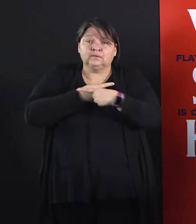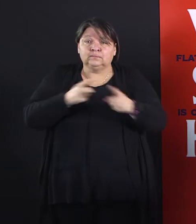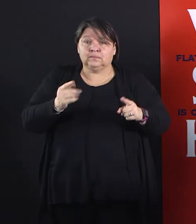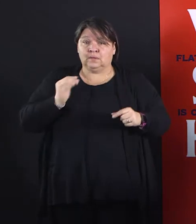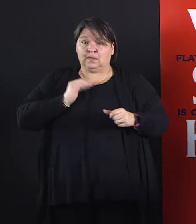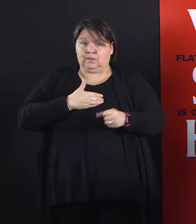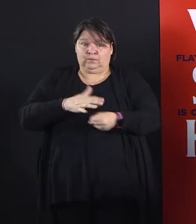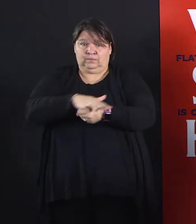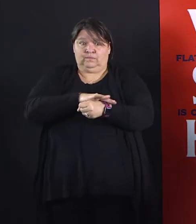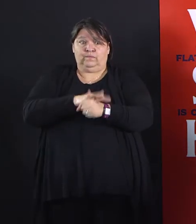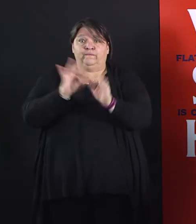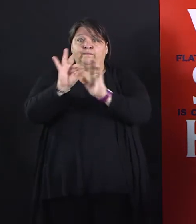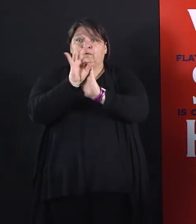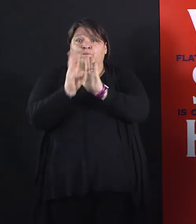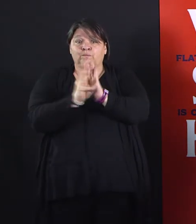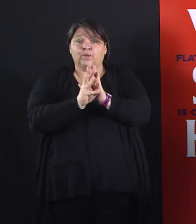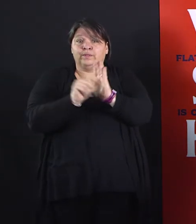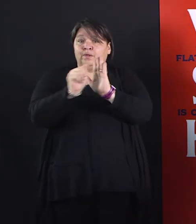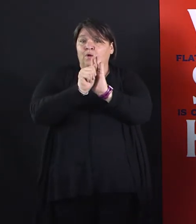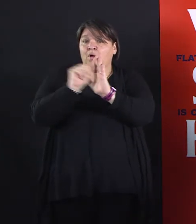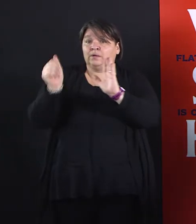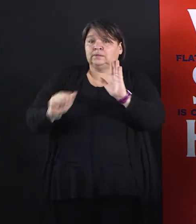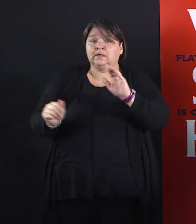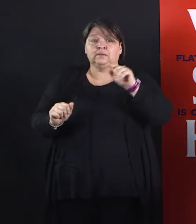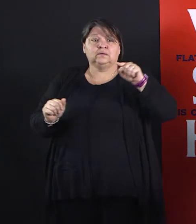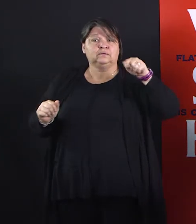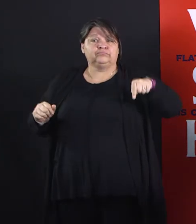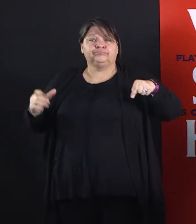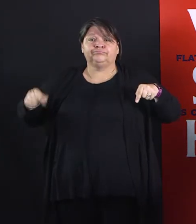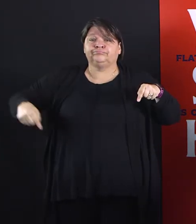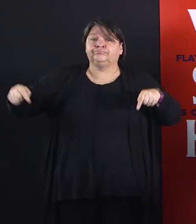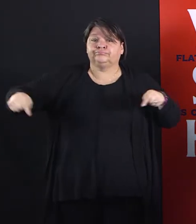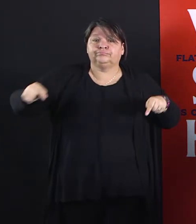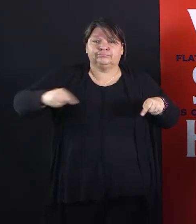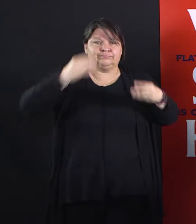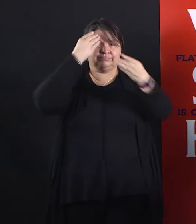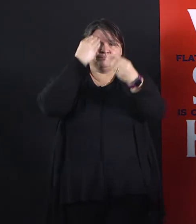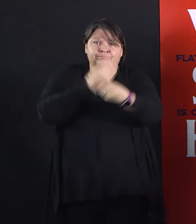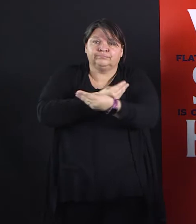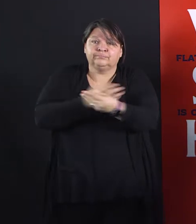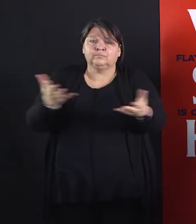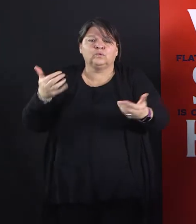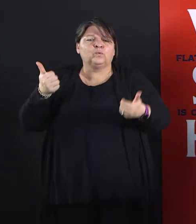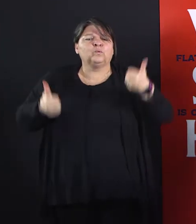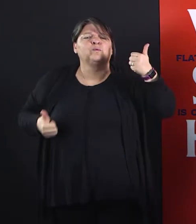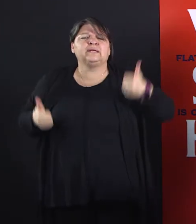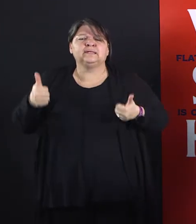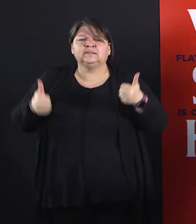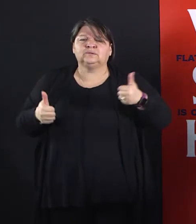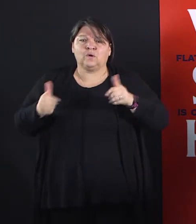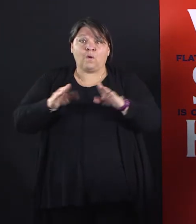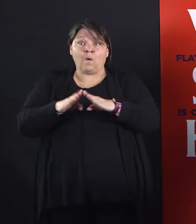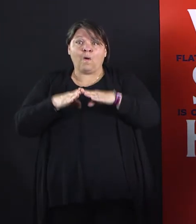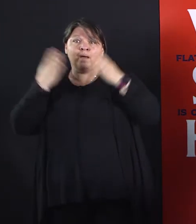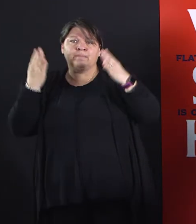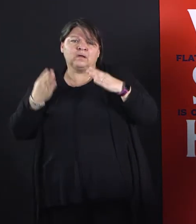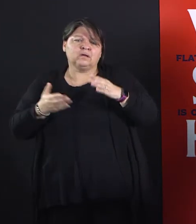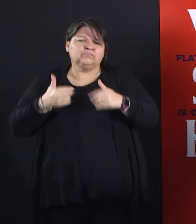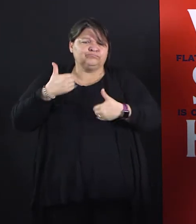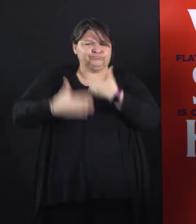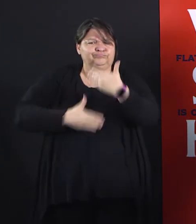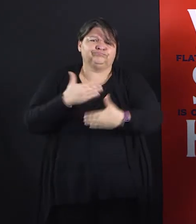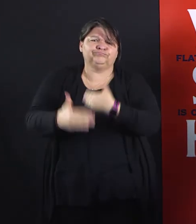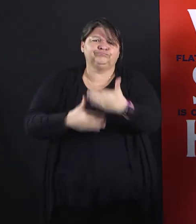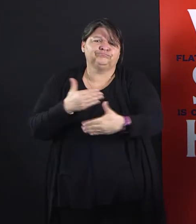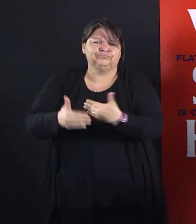released guidance and recommendations for our child care programs that are open and operating. So, this was emailed to all licensed care this